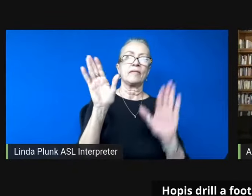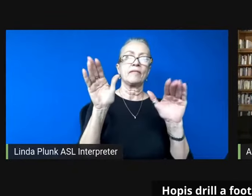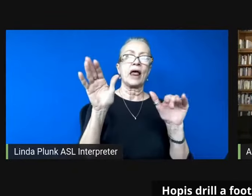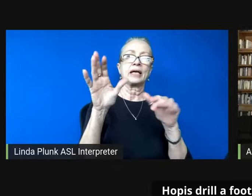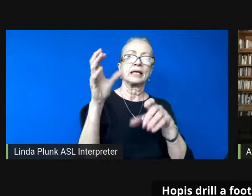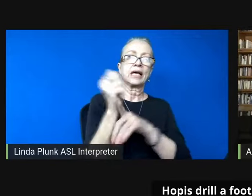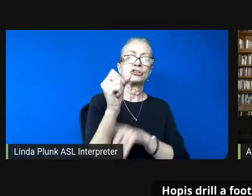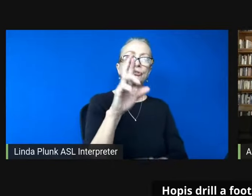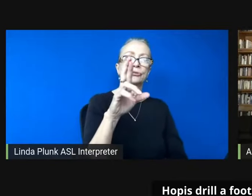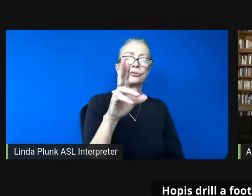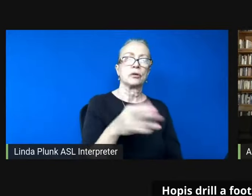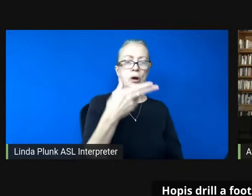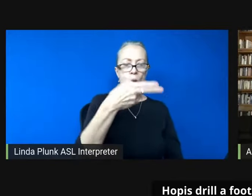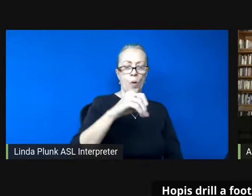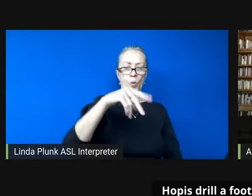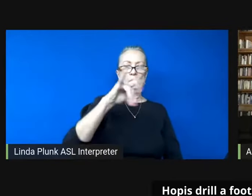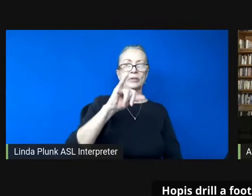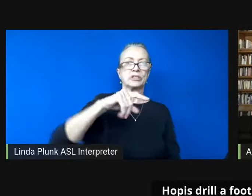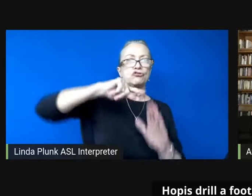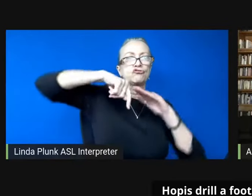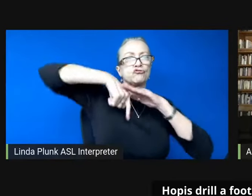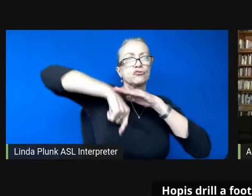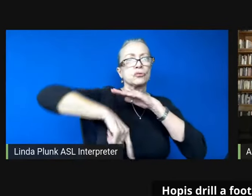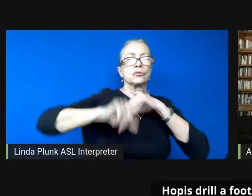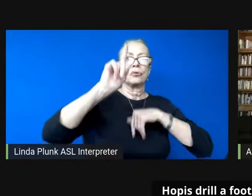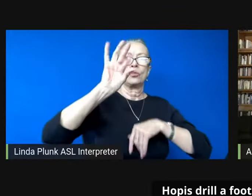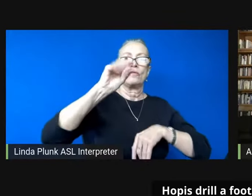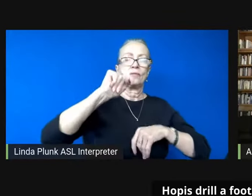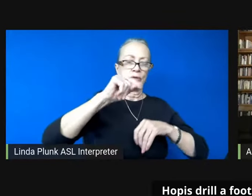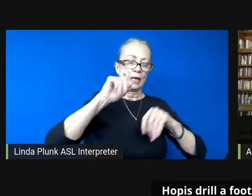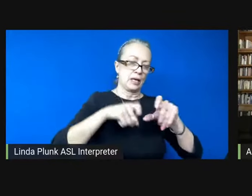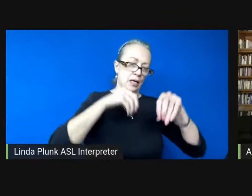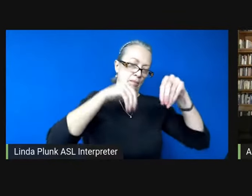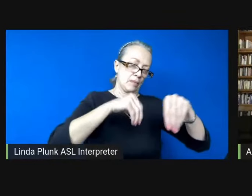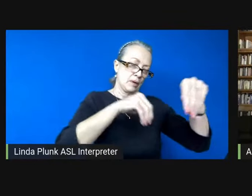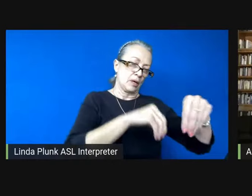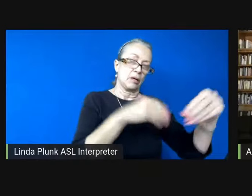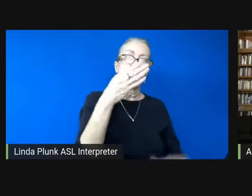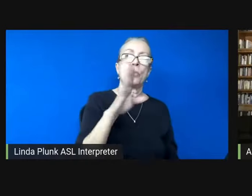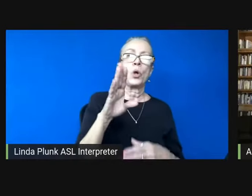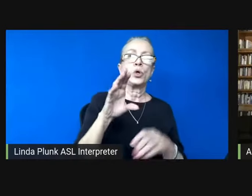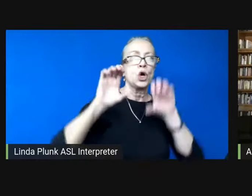hopis drill a foot deep and plant blue corn along a wash